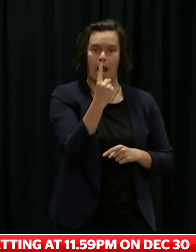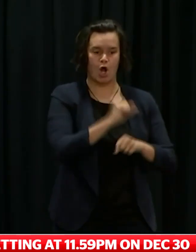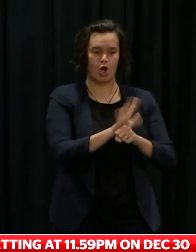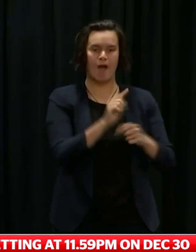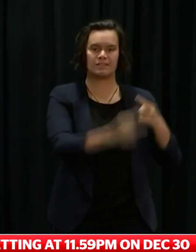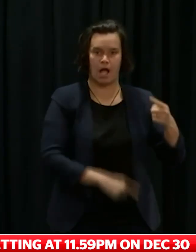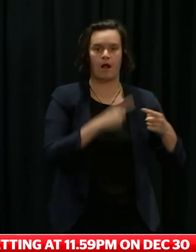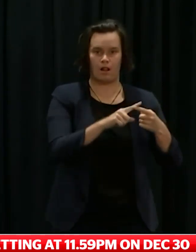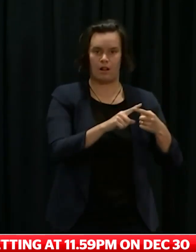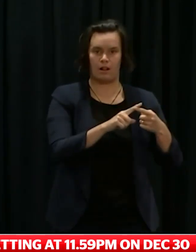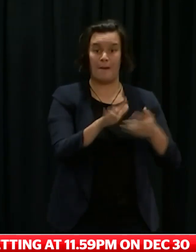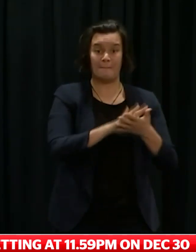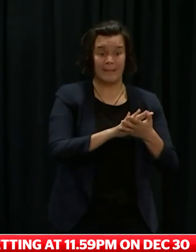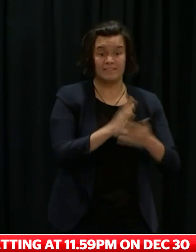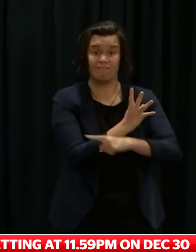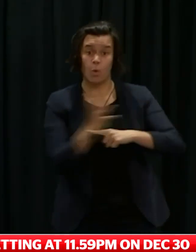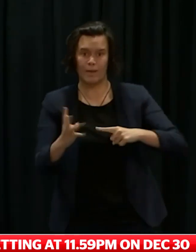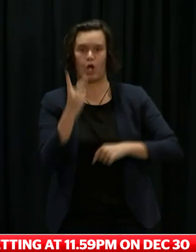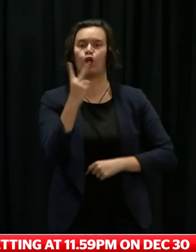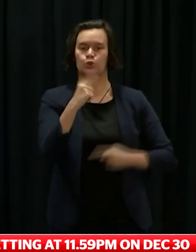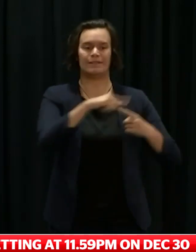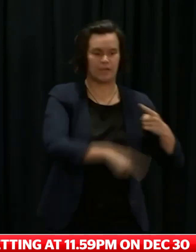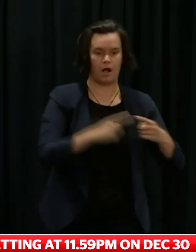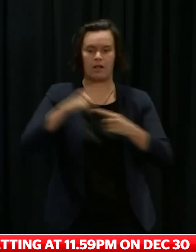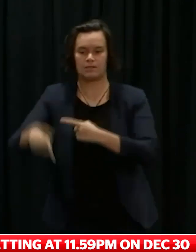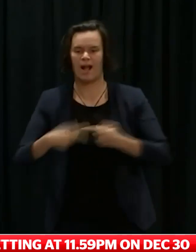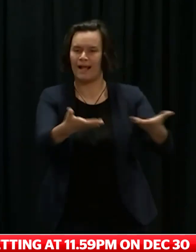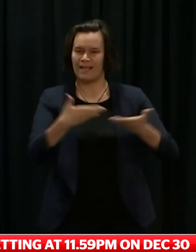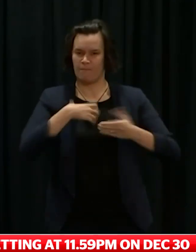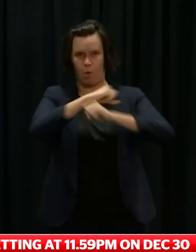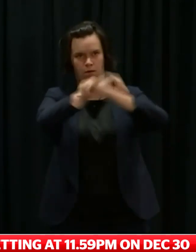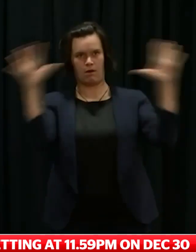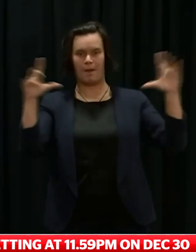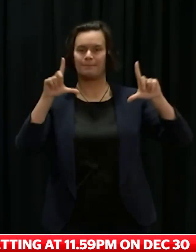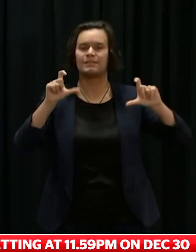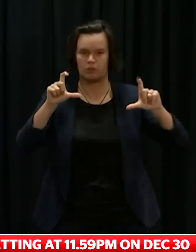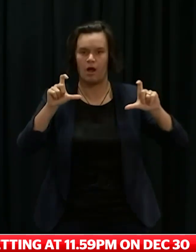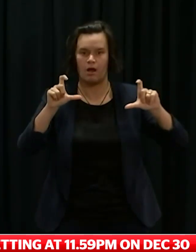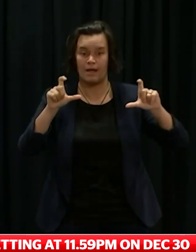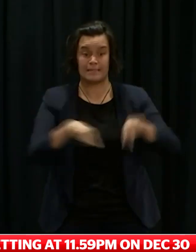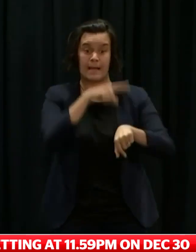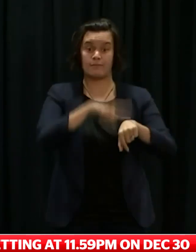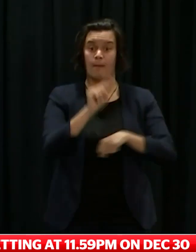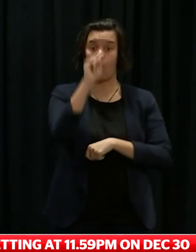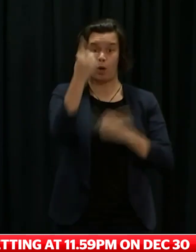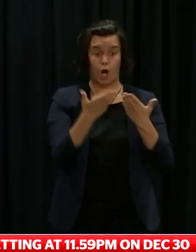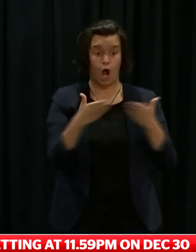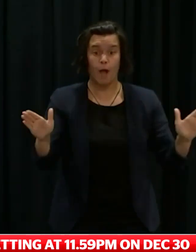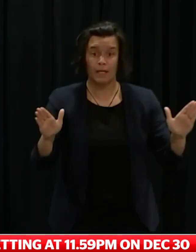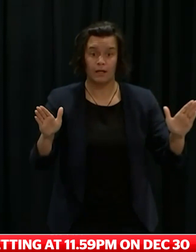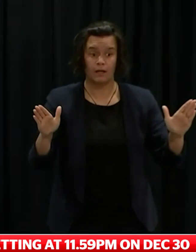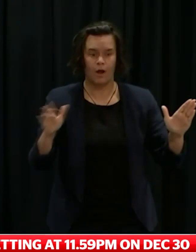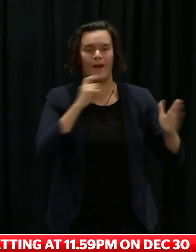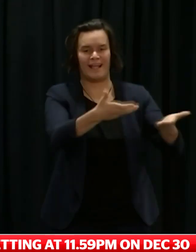outbreak control throughout the pandemic. It means we can see the impacts of also the Auckland boundary opening. It means that other